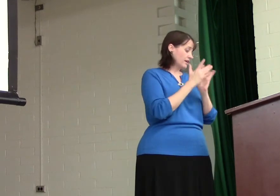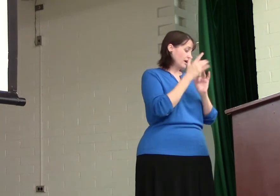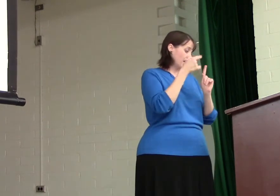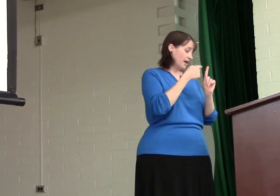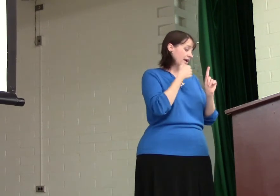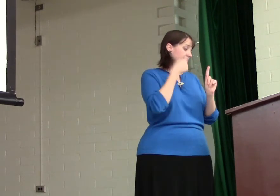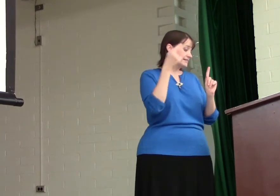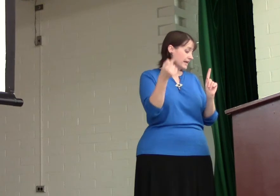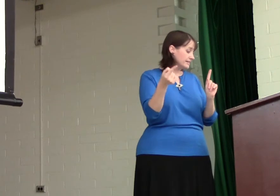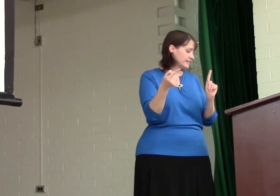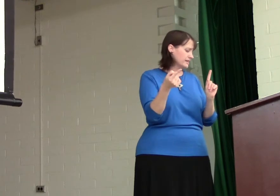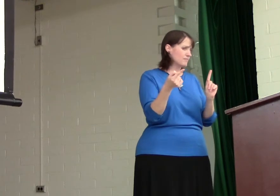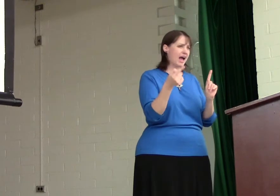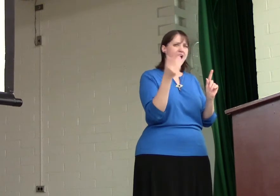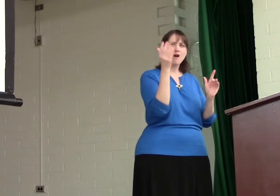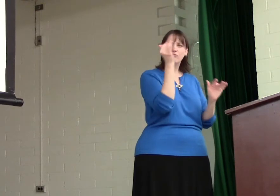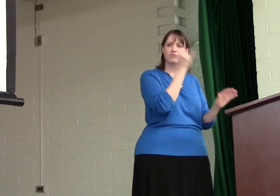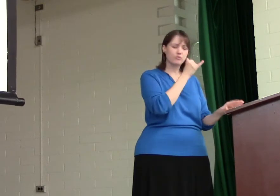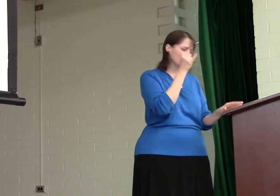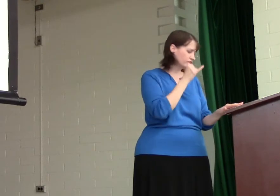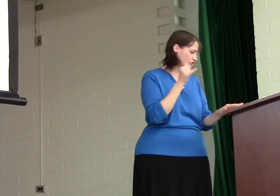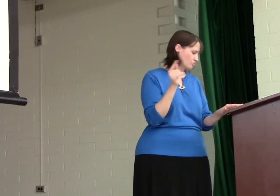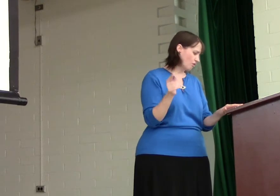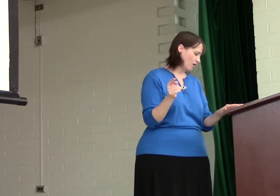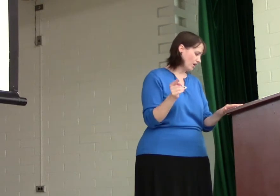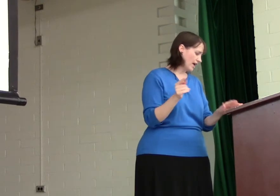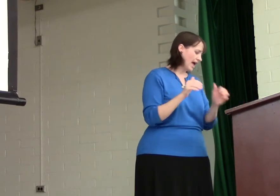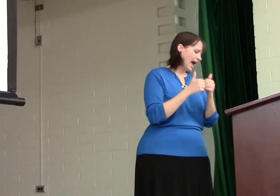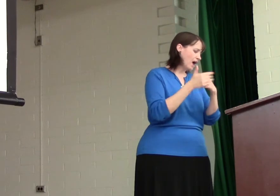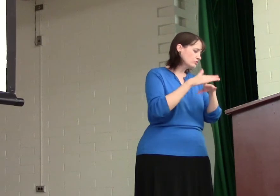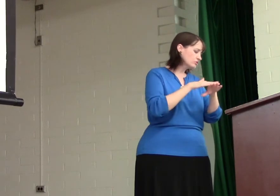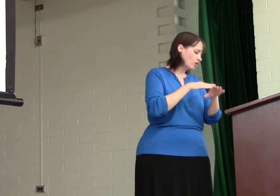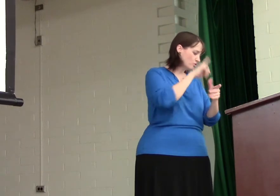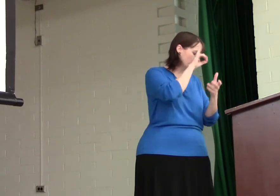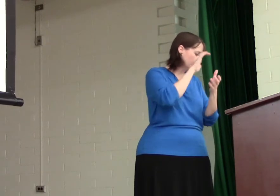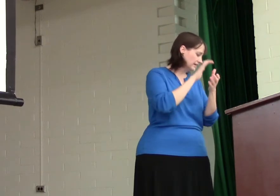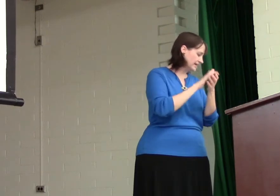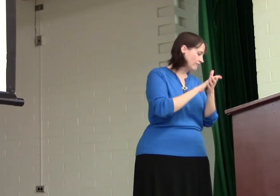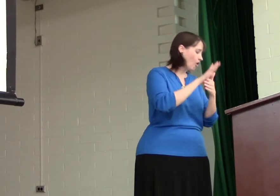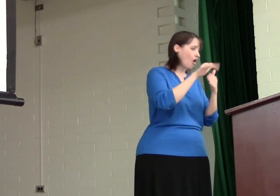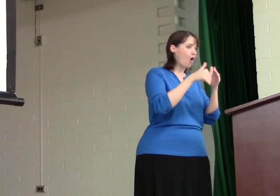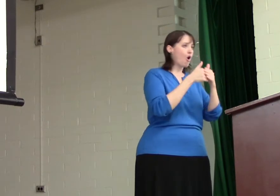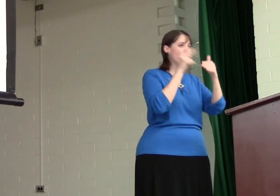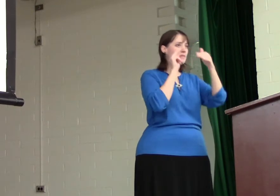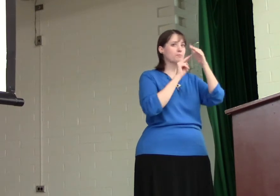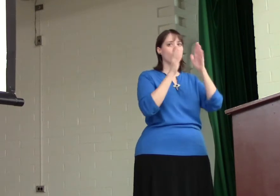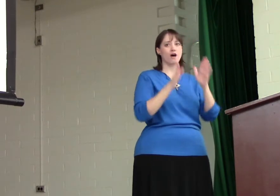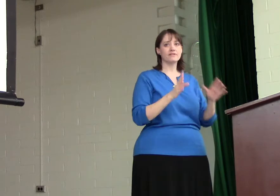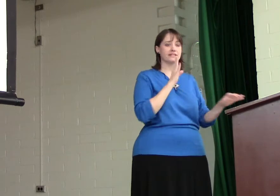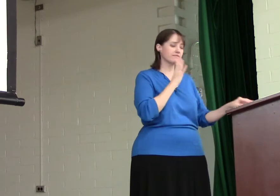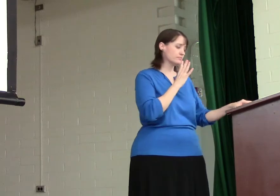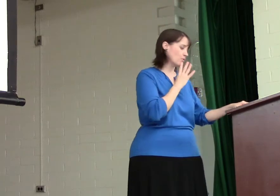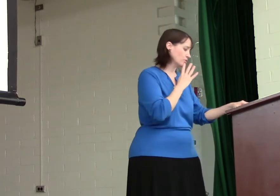And he said to them, how foolish you are. How slow to believe all that the prophets have spoken.